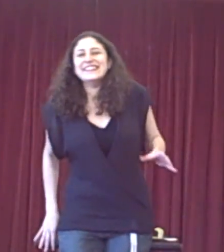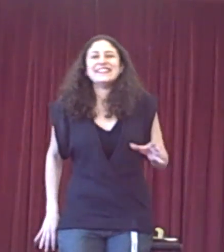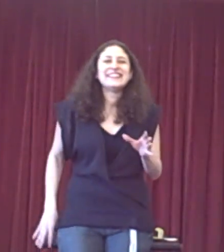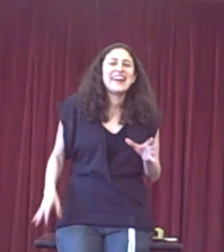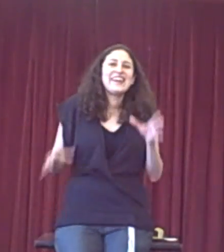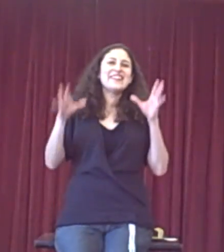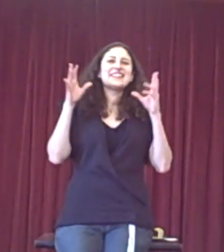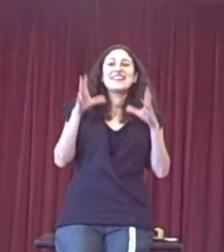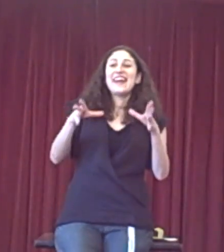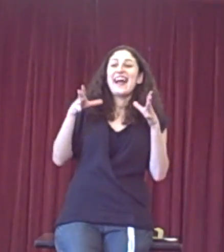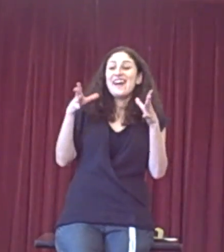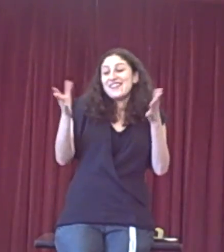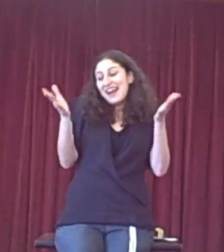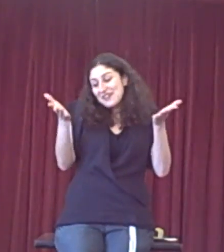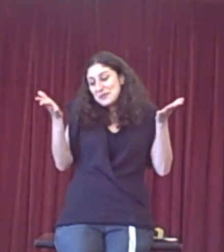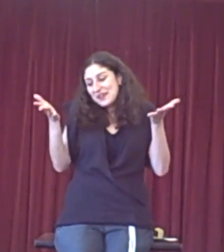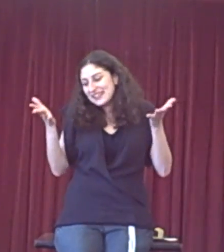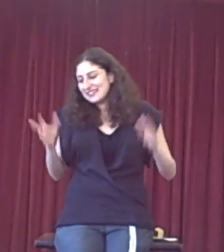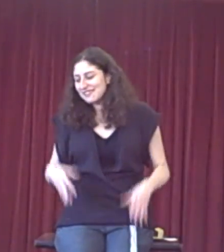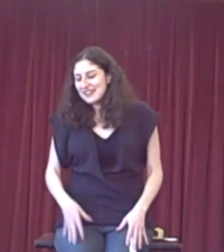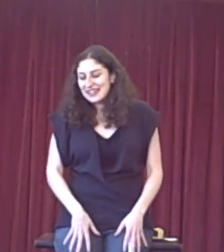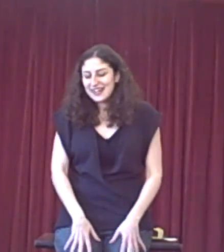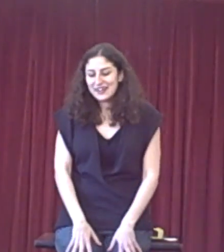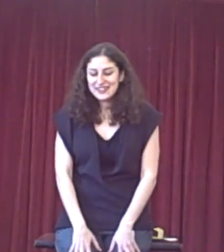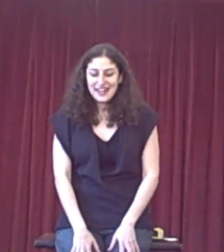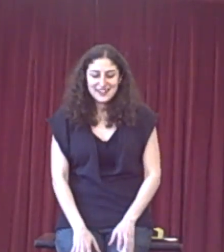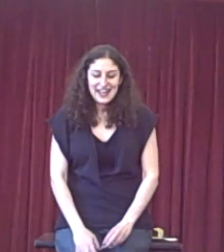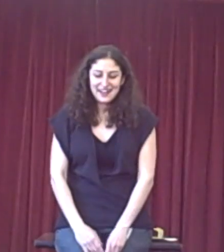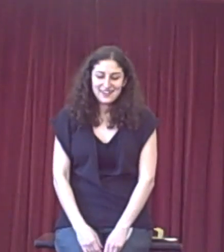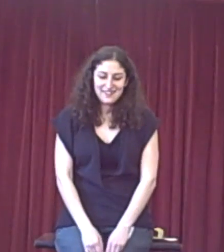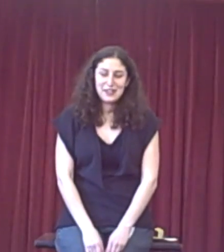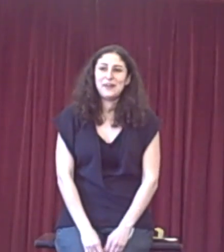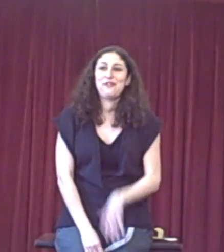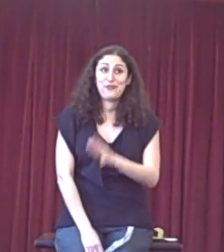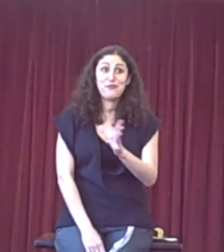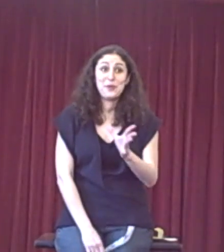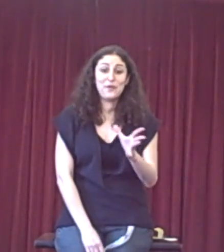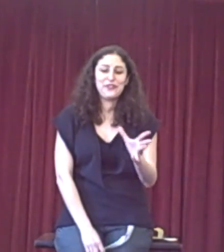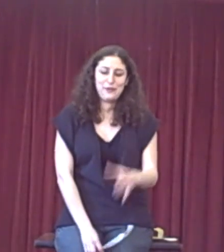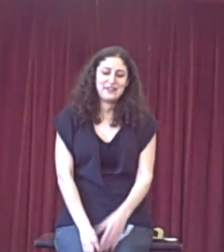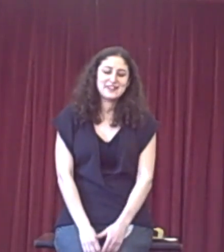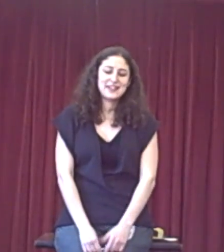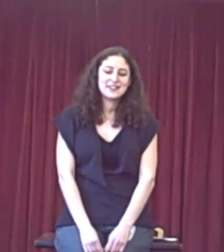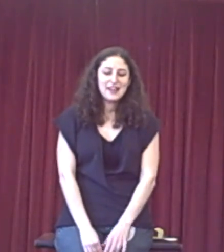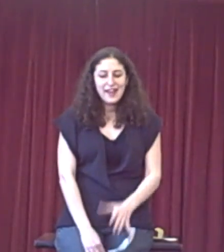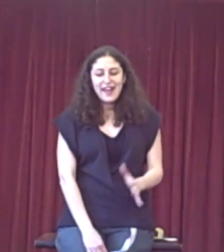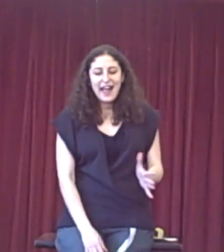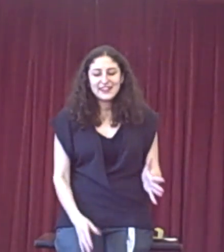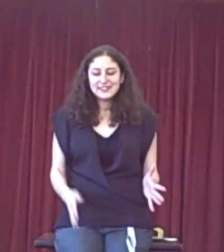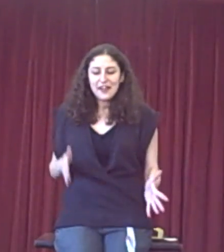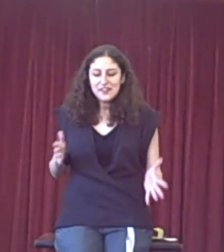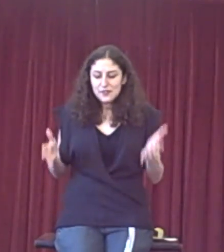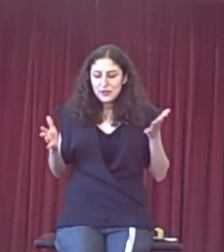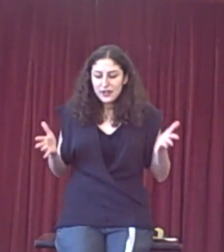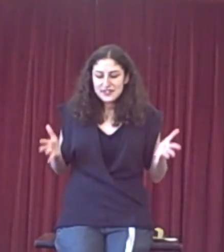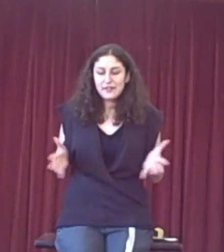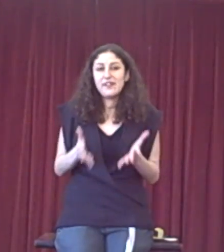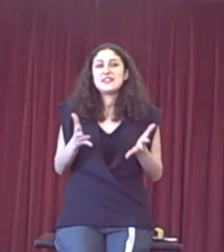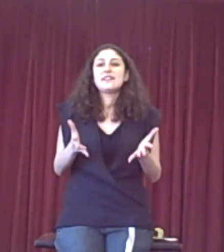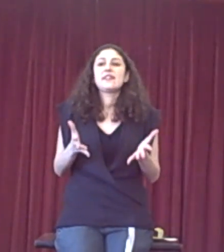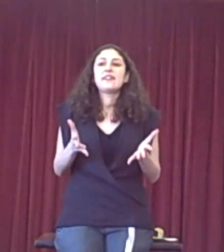So, yeah, how do we really kind of attack an argument if we want to in that sense? And I think it really goes down to the idea that